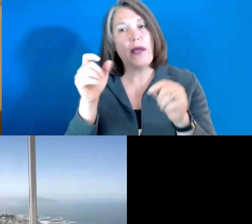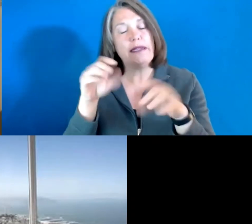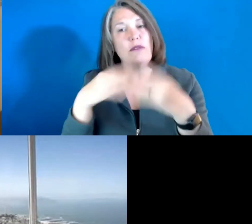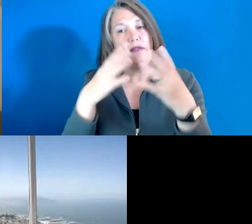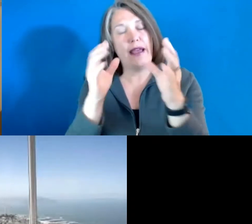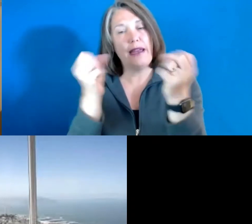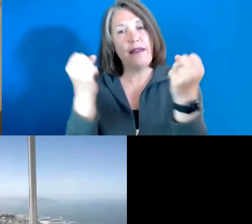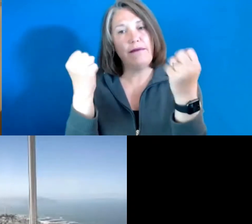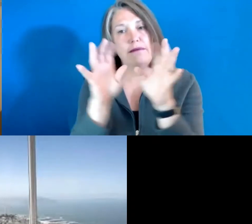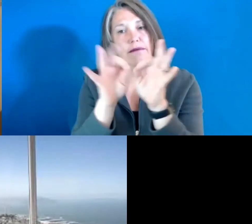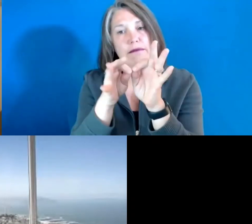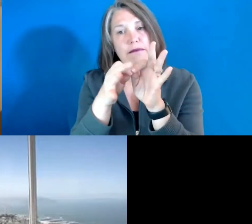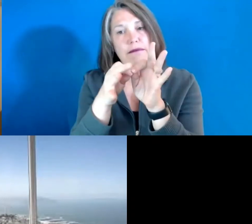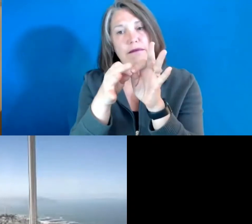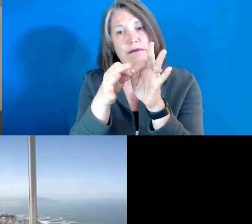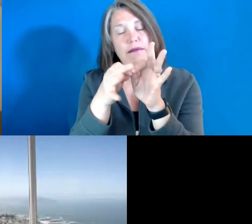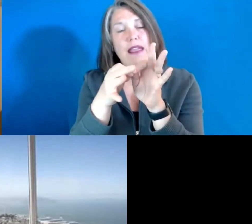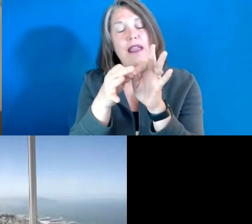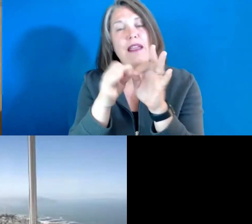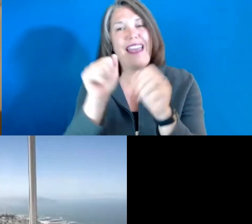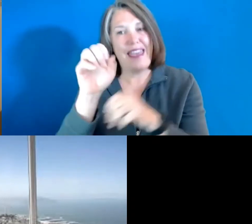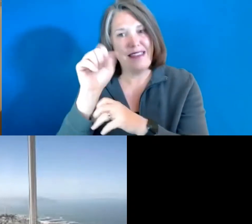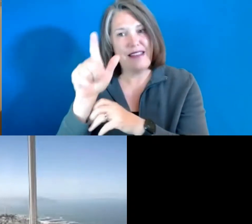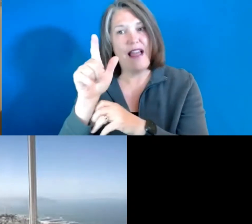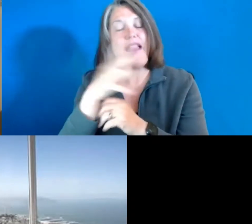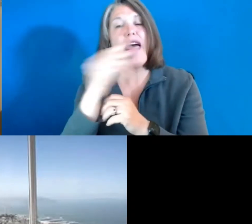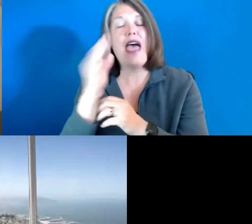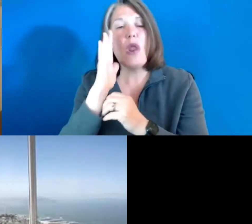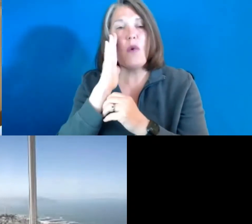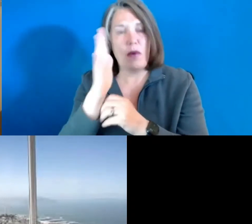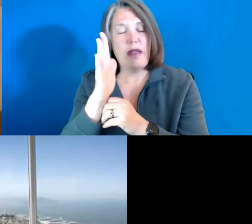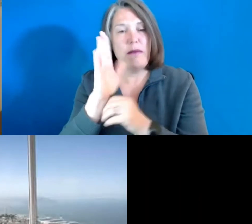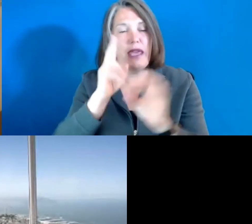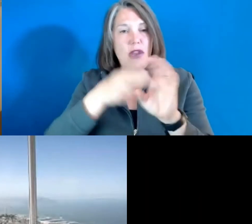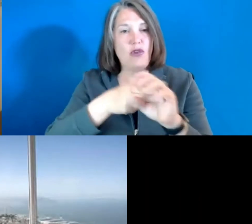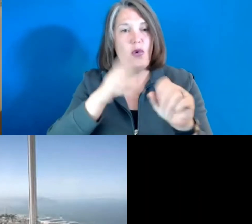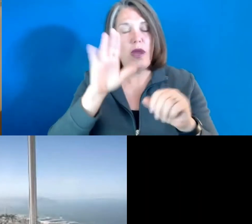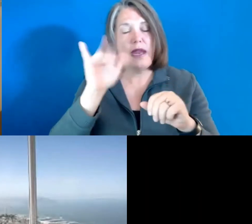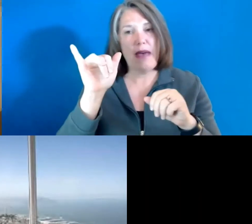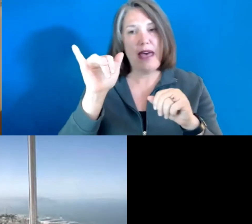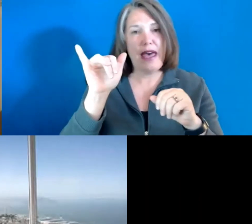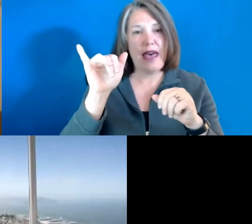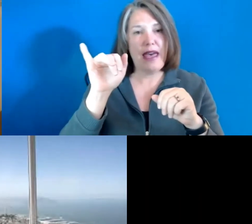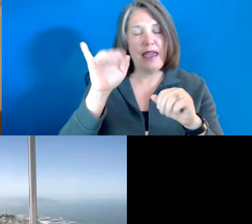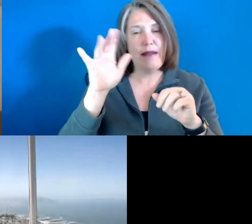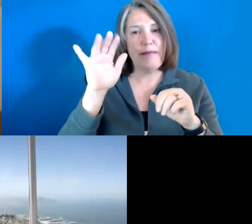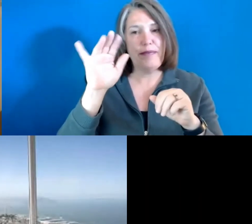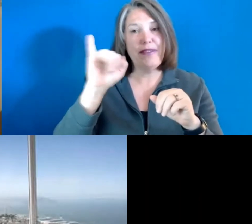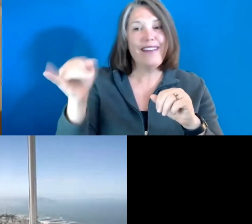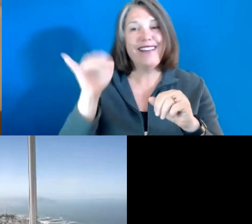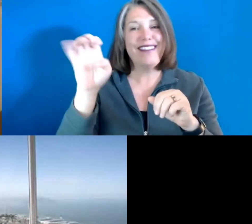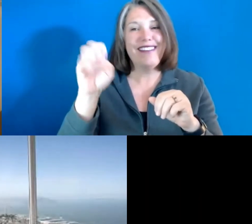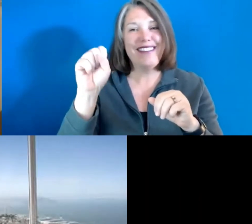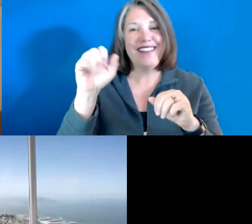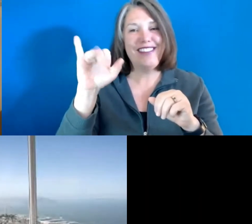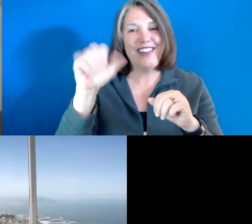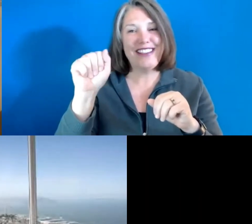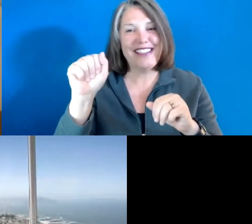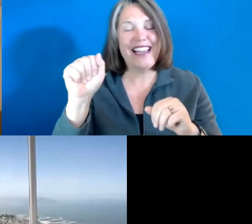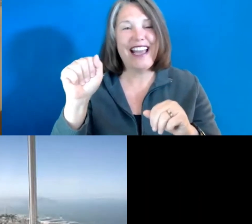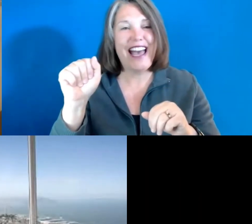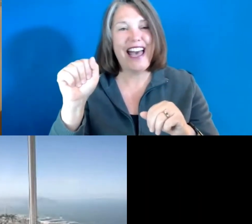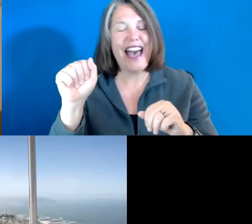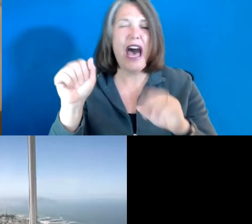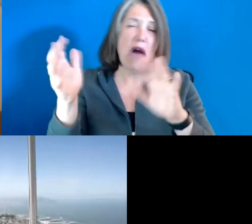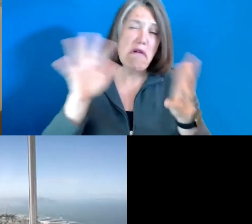interpretation, and she will be joined by Jessica, in